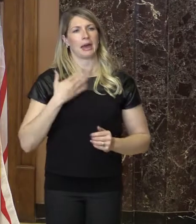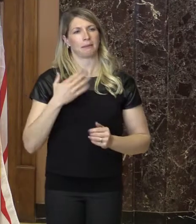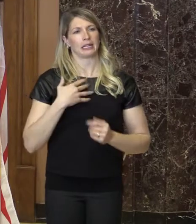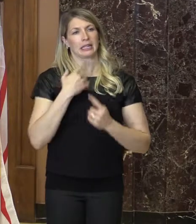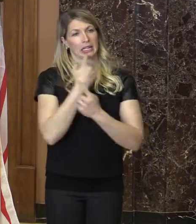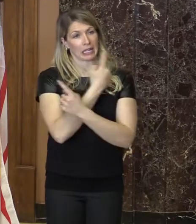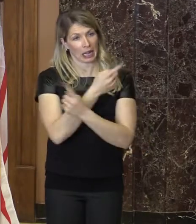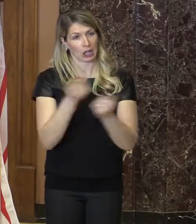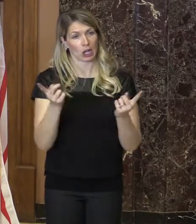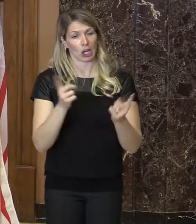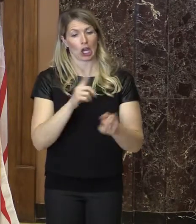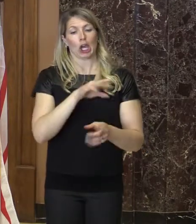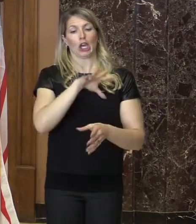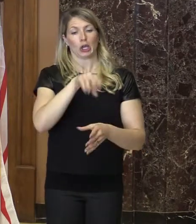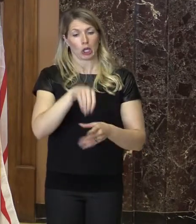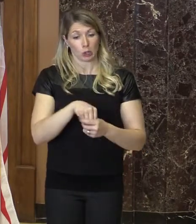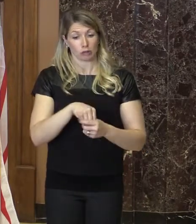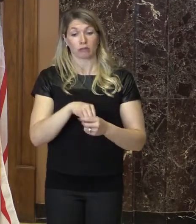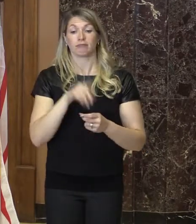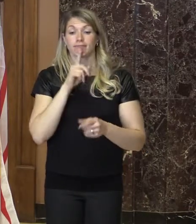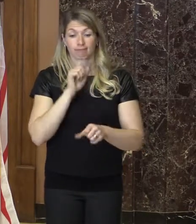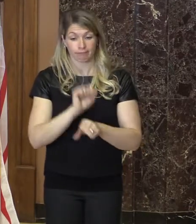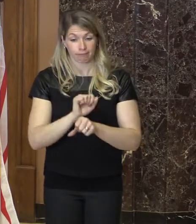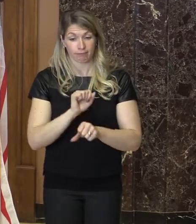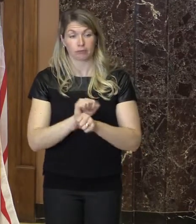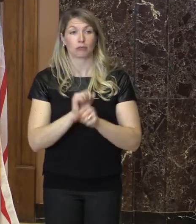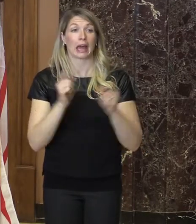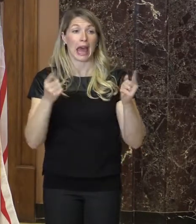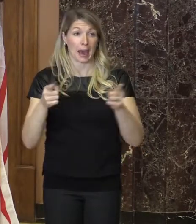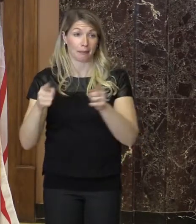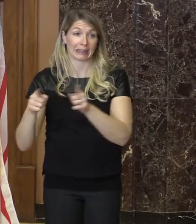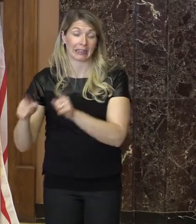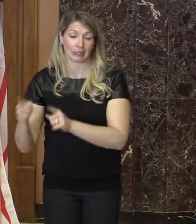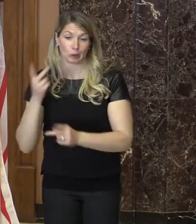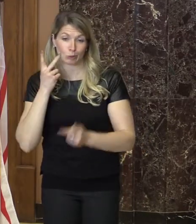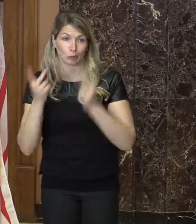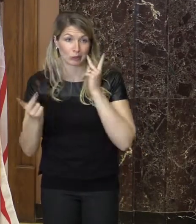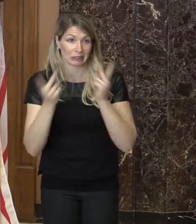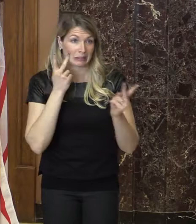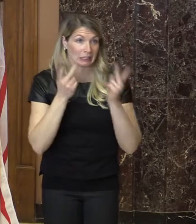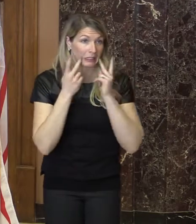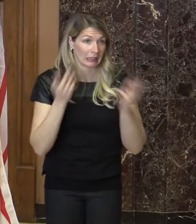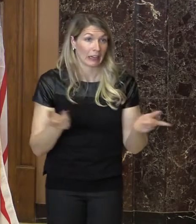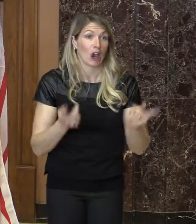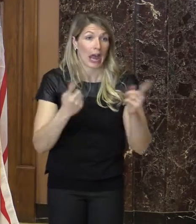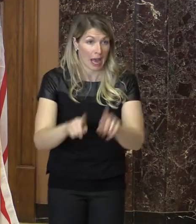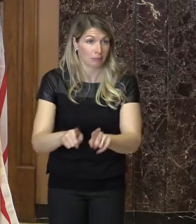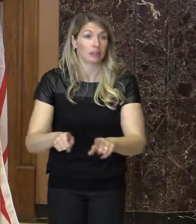say inclusion is happening in our beautiful province of Newfoundland and Labrador.